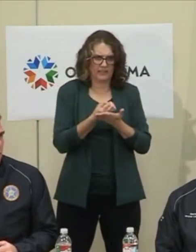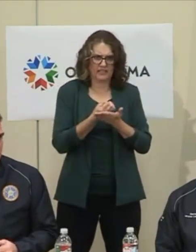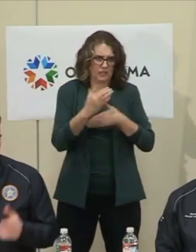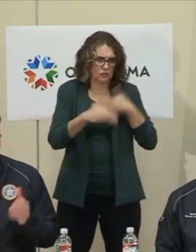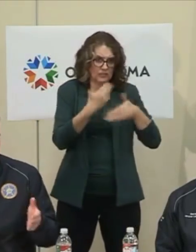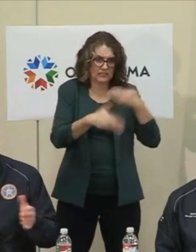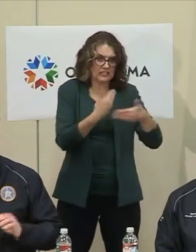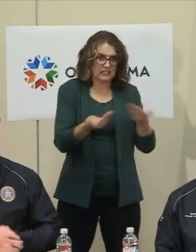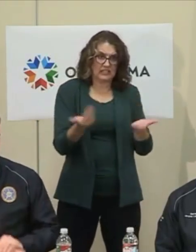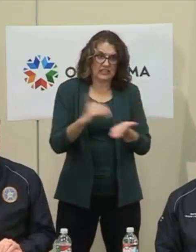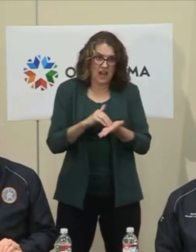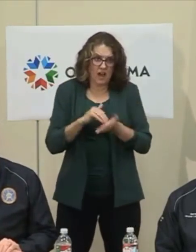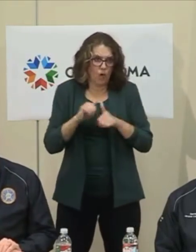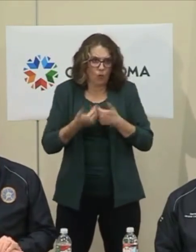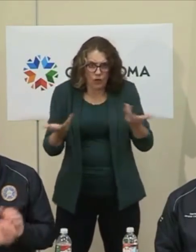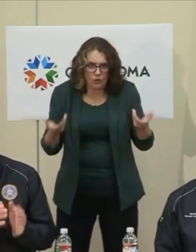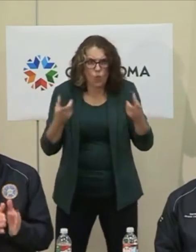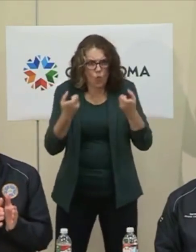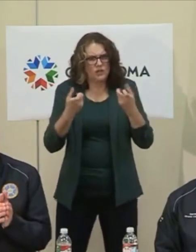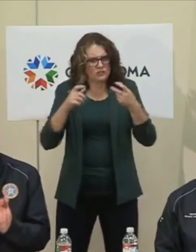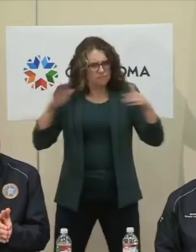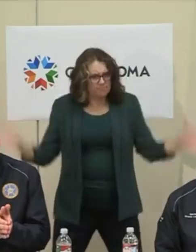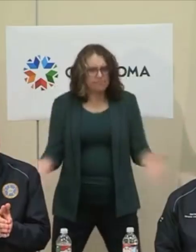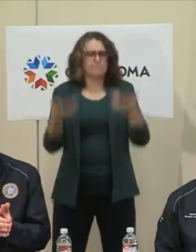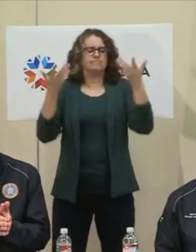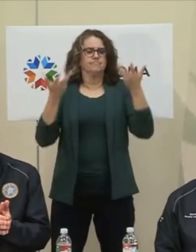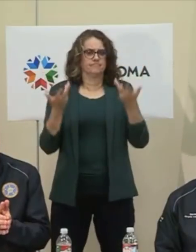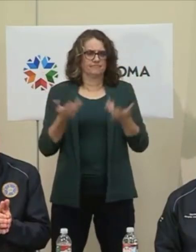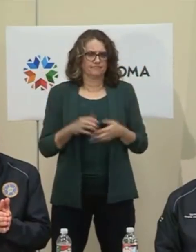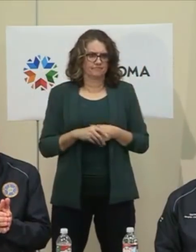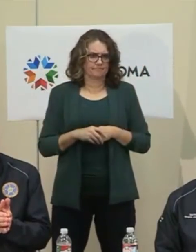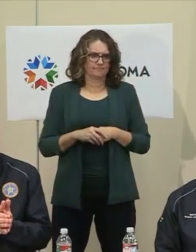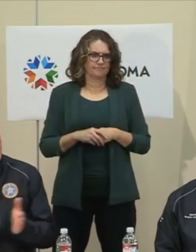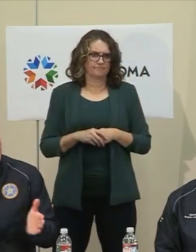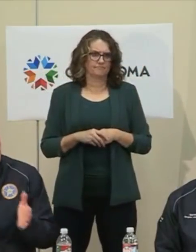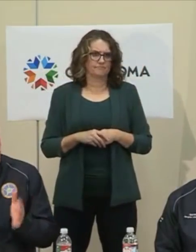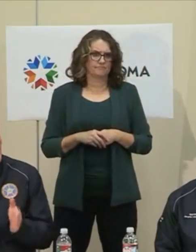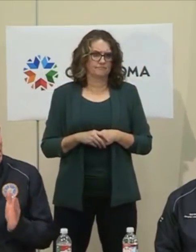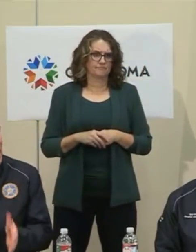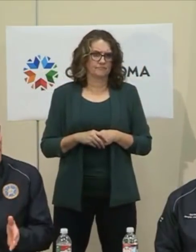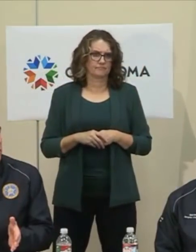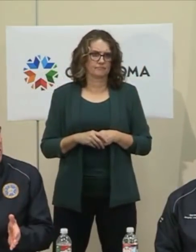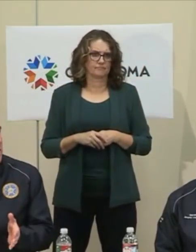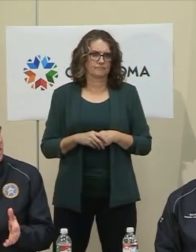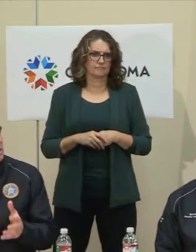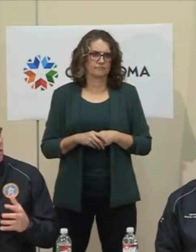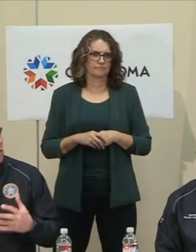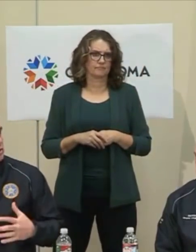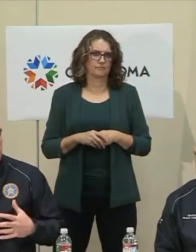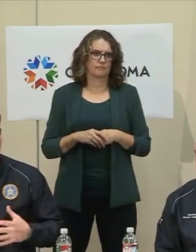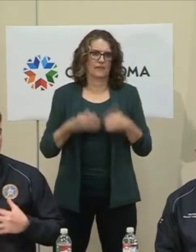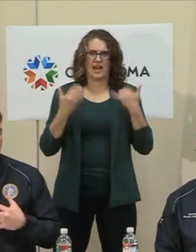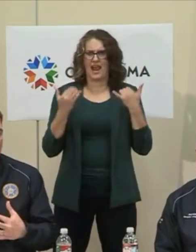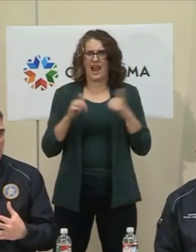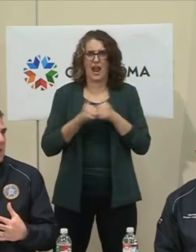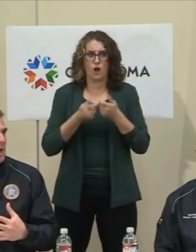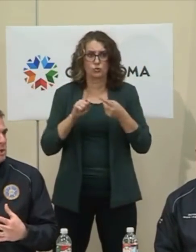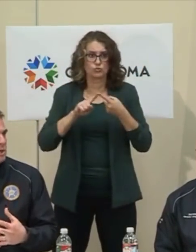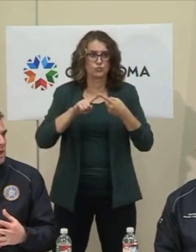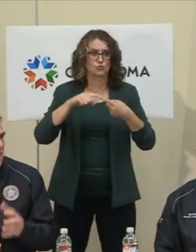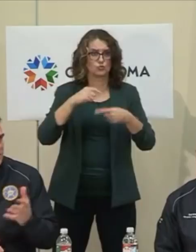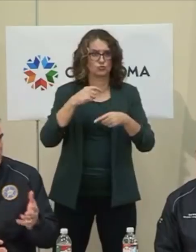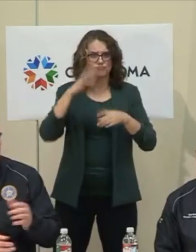That's one of the pillars. The other pillar is how do businesses innovate right now? And so those are some other